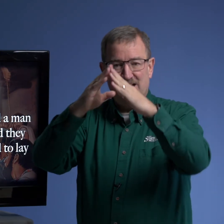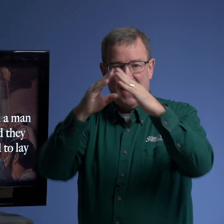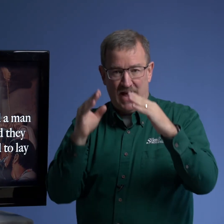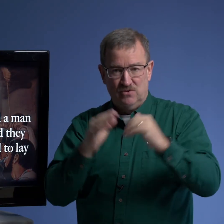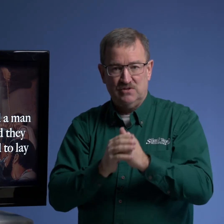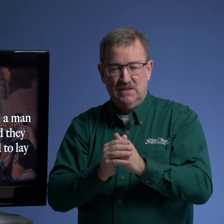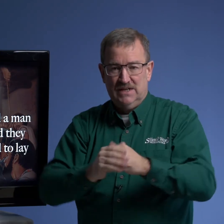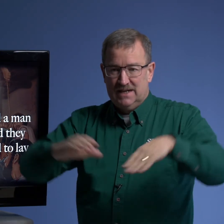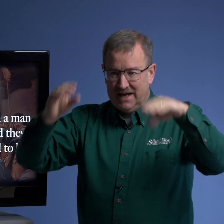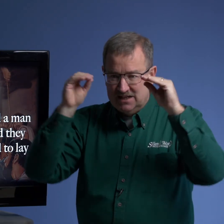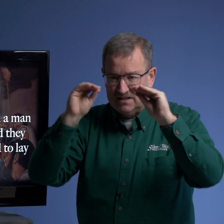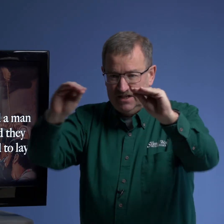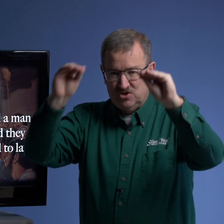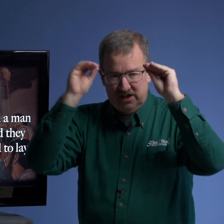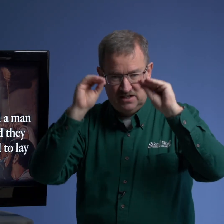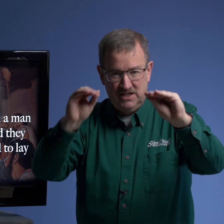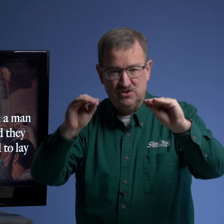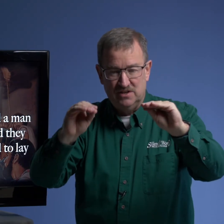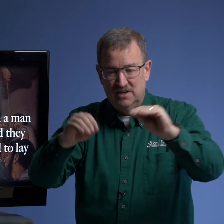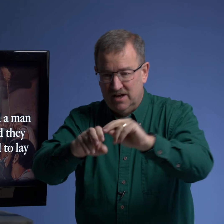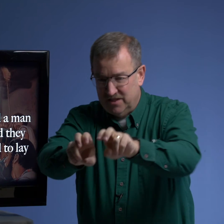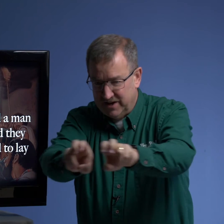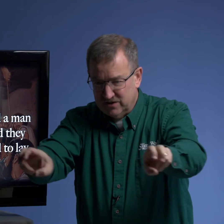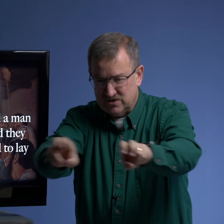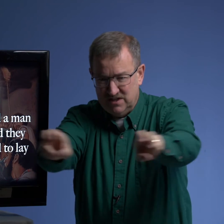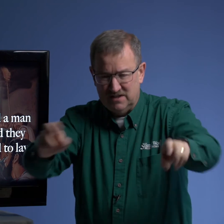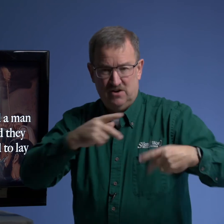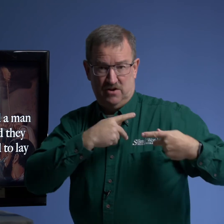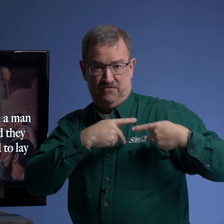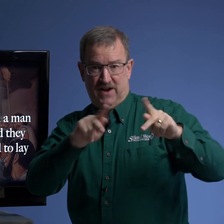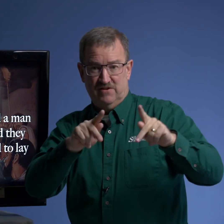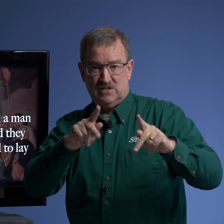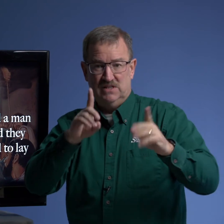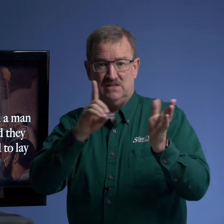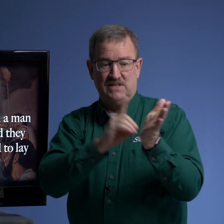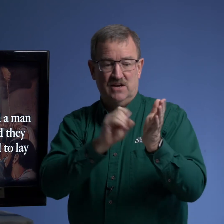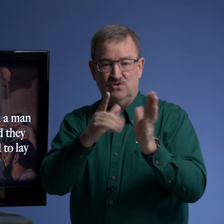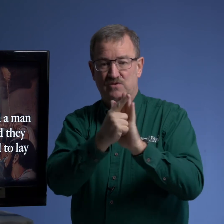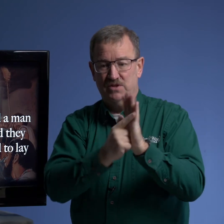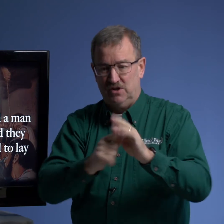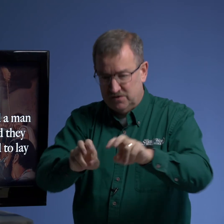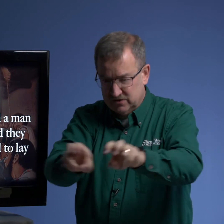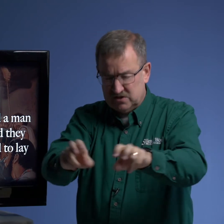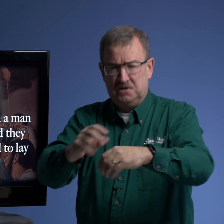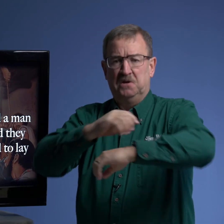the house and he's teaching and teaching they're seated there are the pharisees the doctors of the law they're sitting there